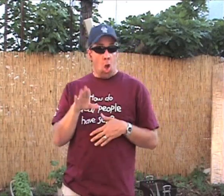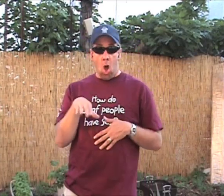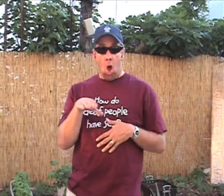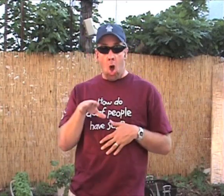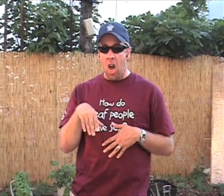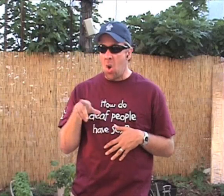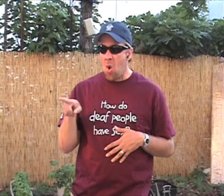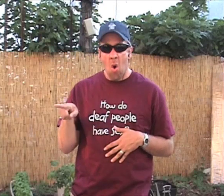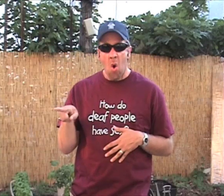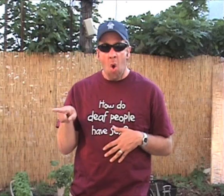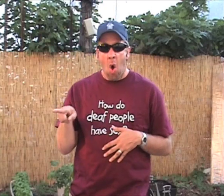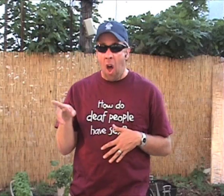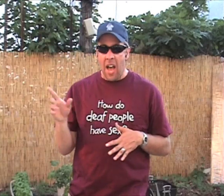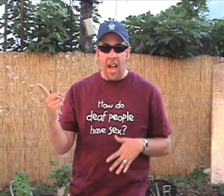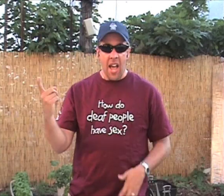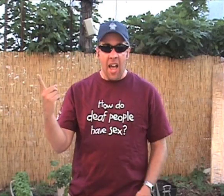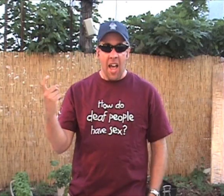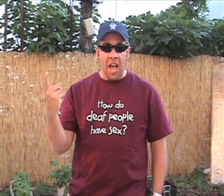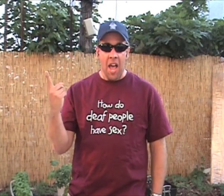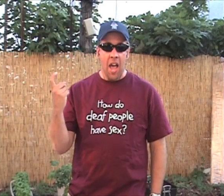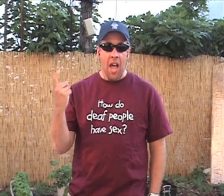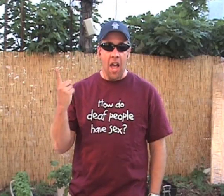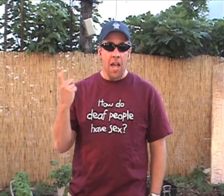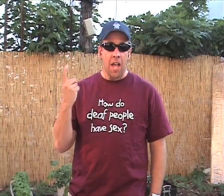Oh, she put her beard down Here she comes, here she comes